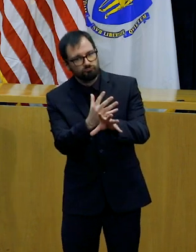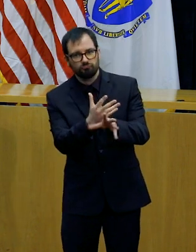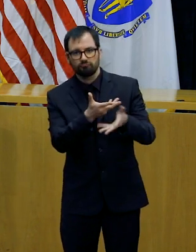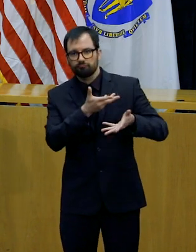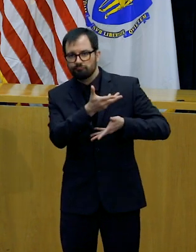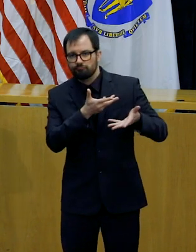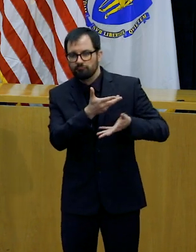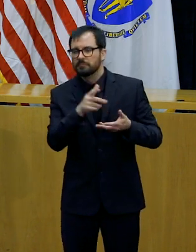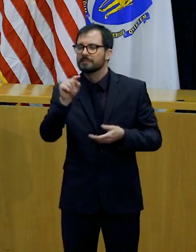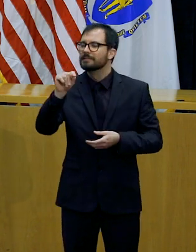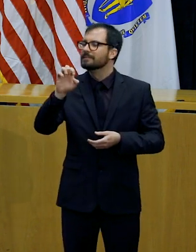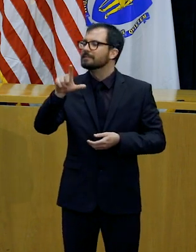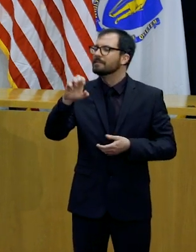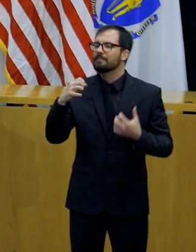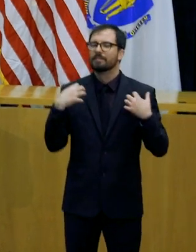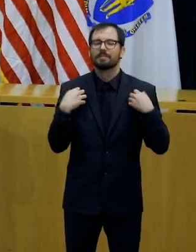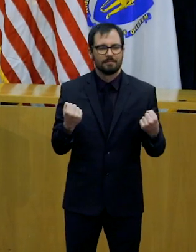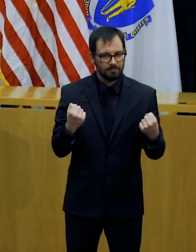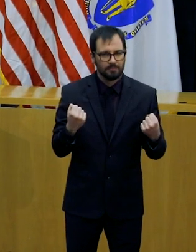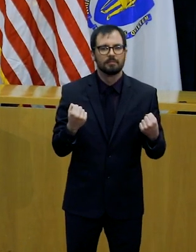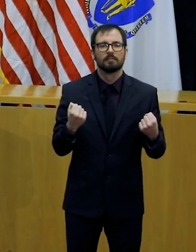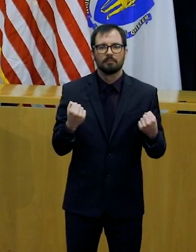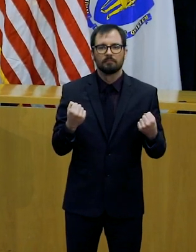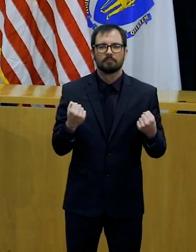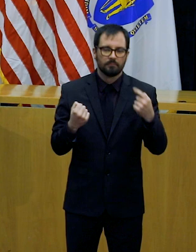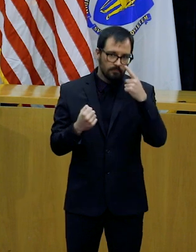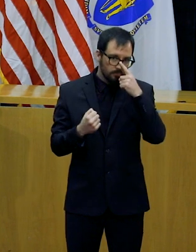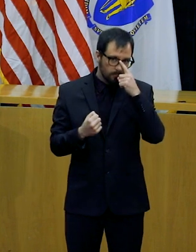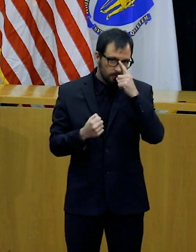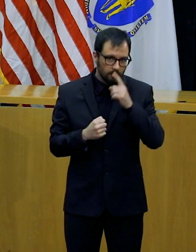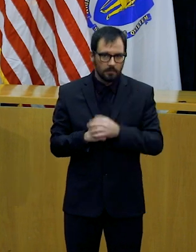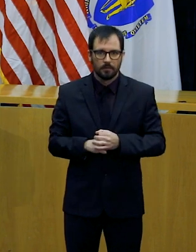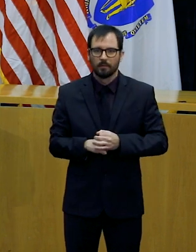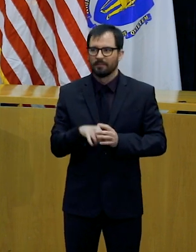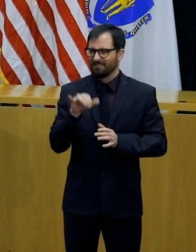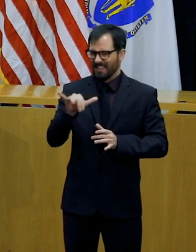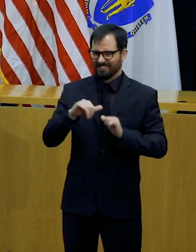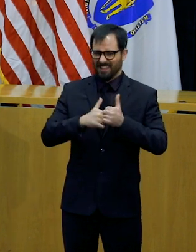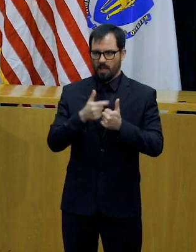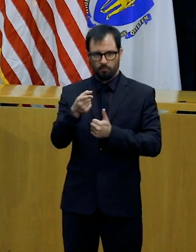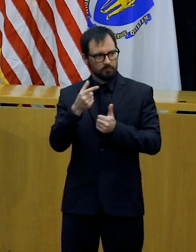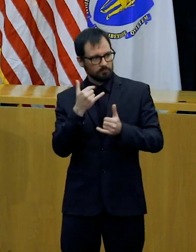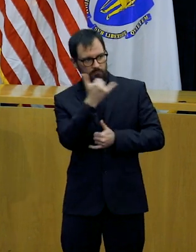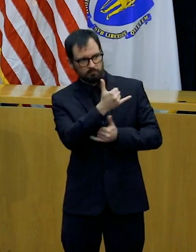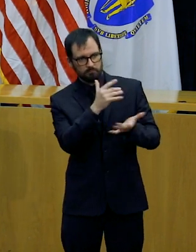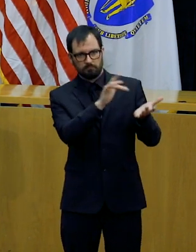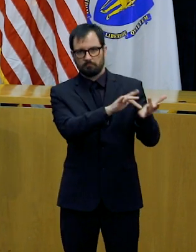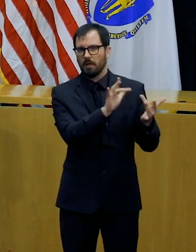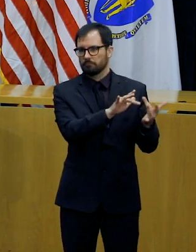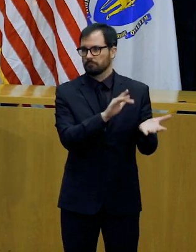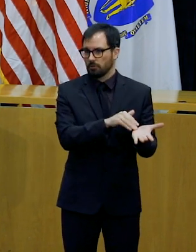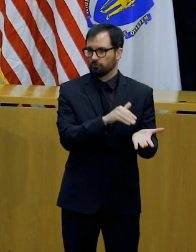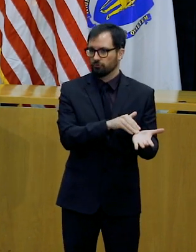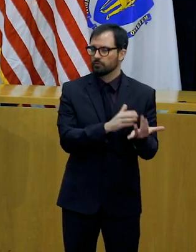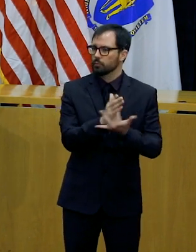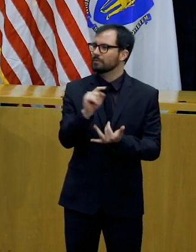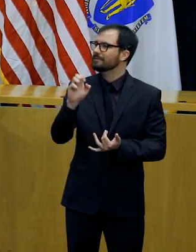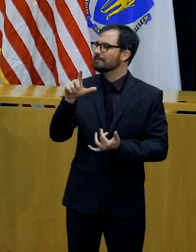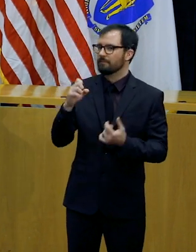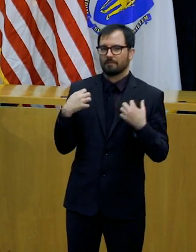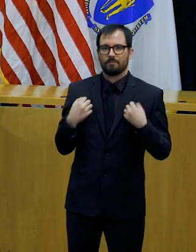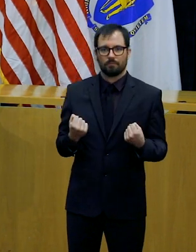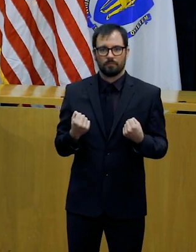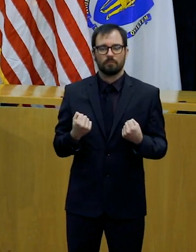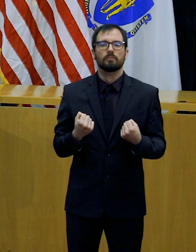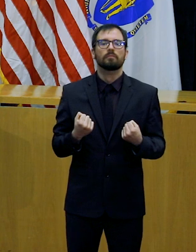a defined benefit here in the Commonwealth of Mass. We need you, we need to keep people that